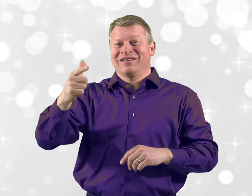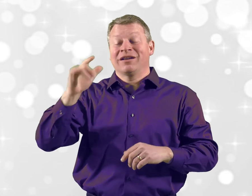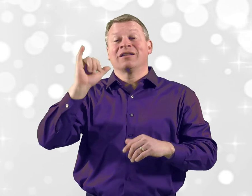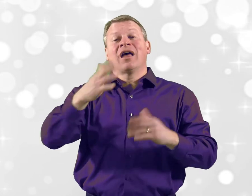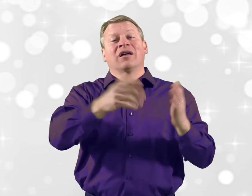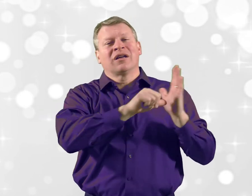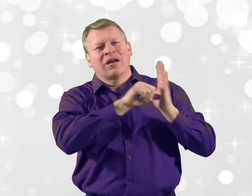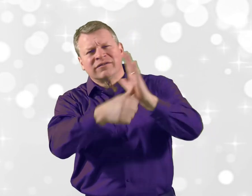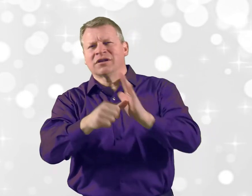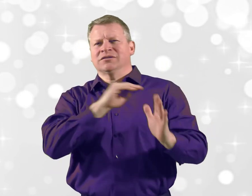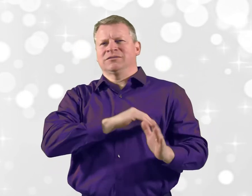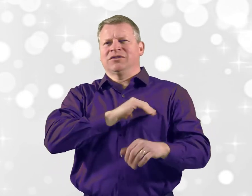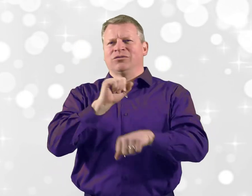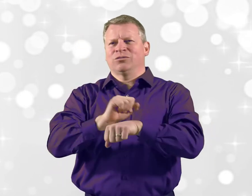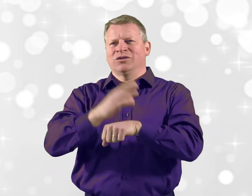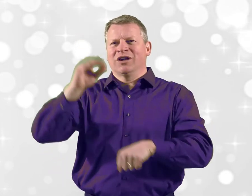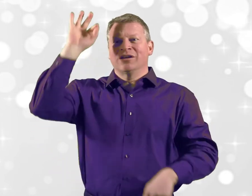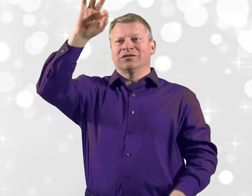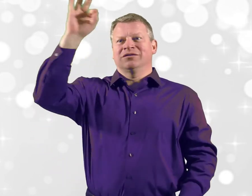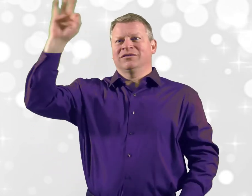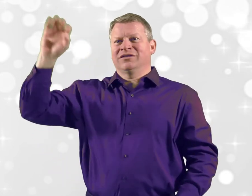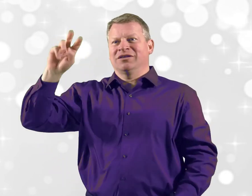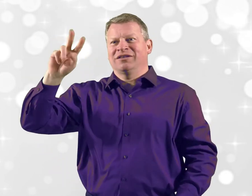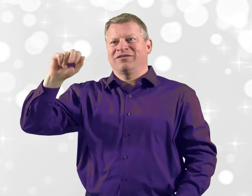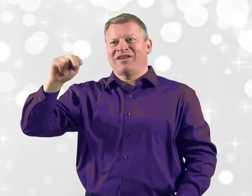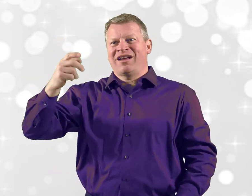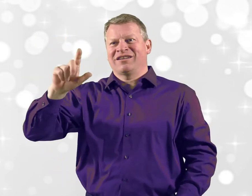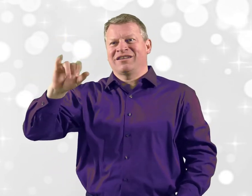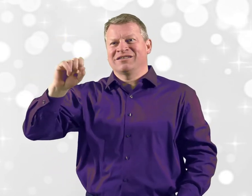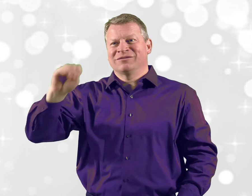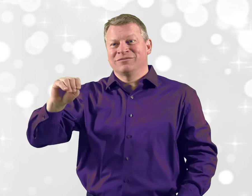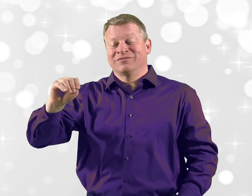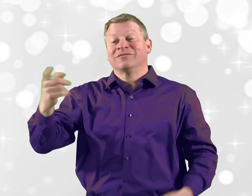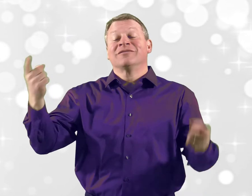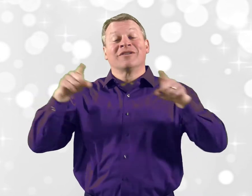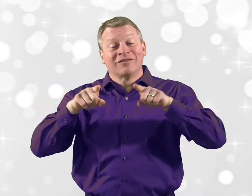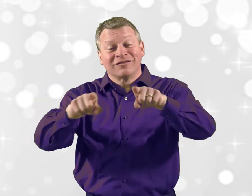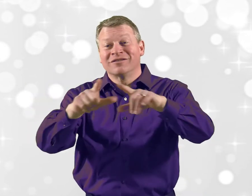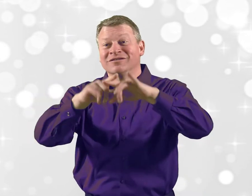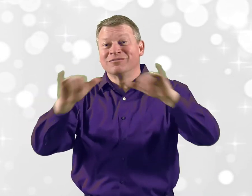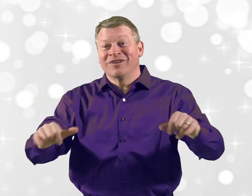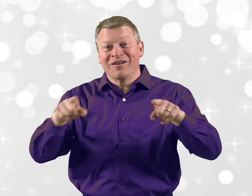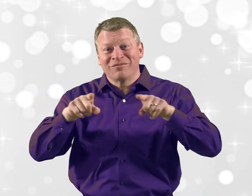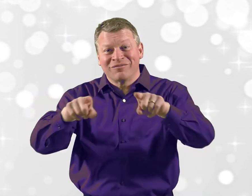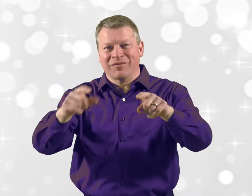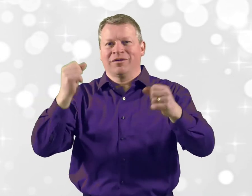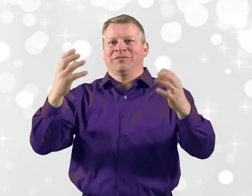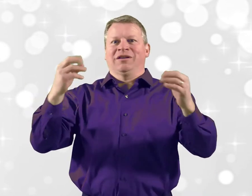the Second Great Awakening, which emphasized missionary work and evangelism. At the same